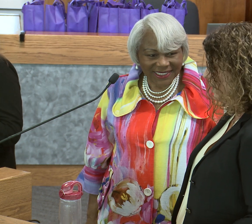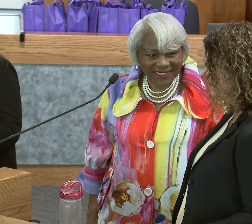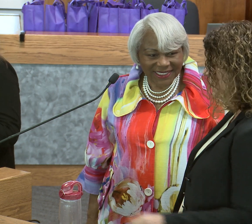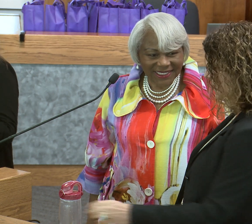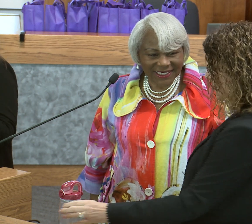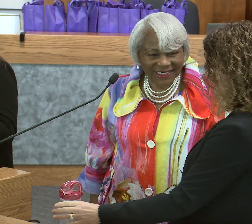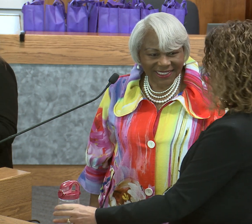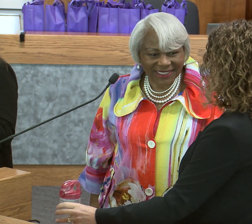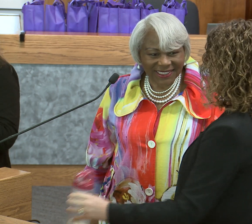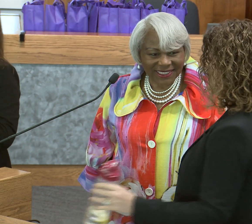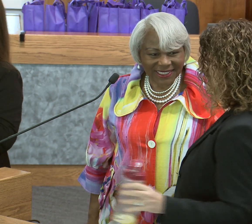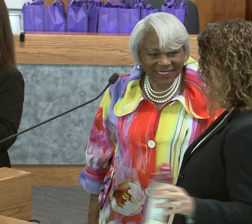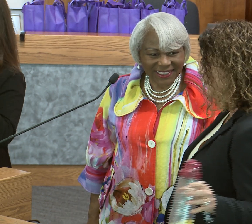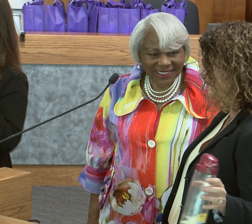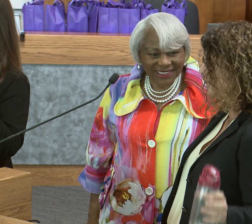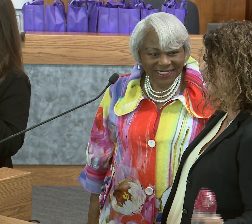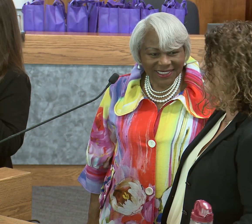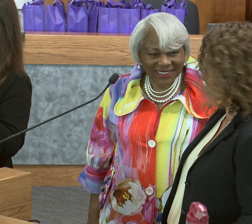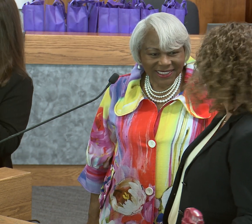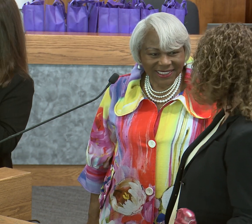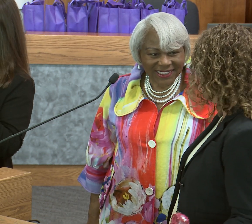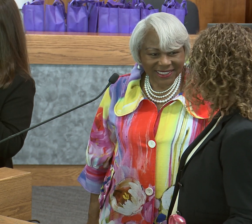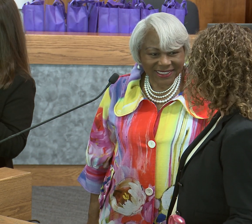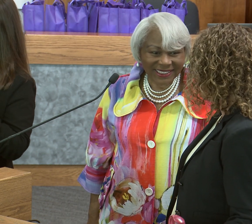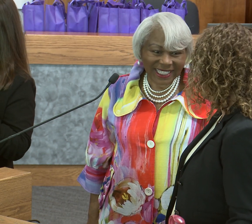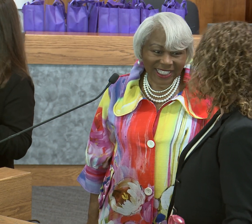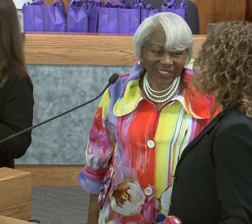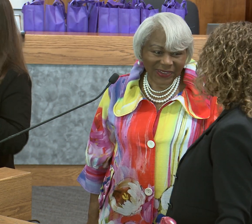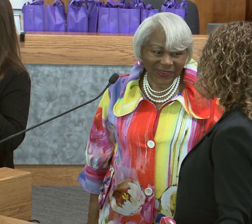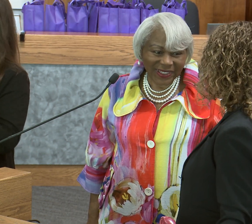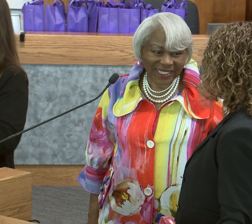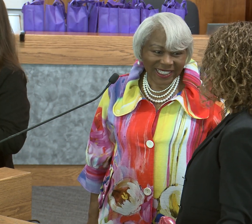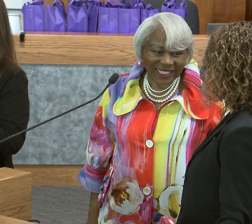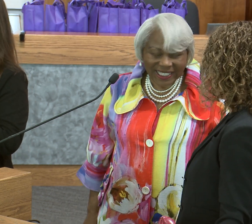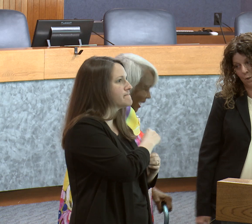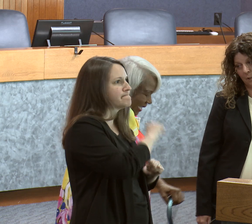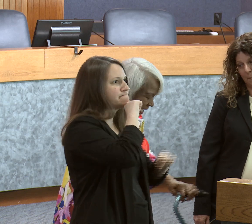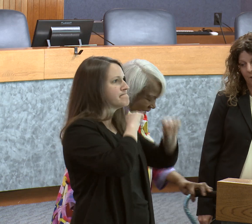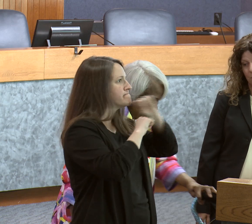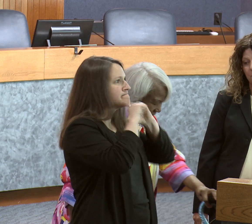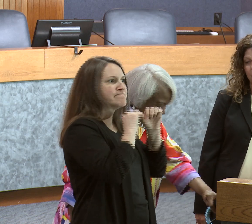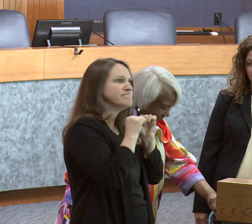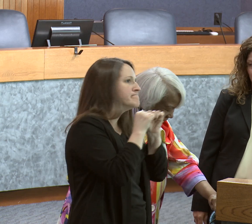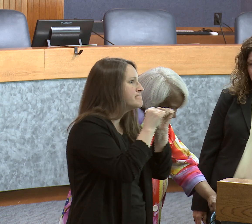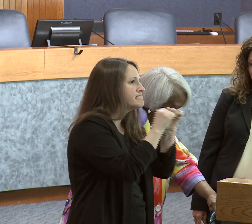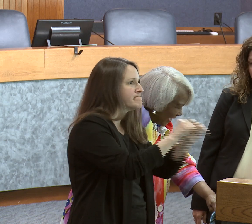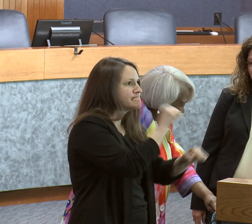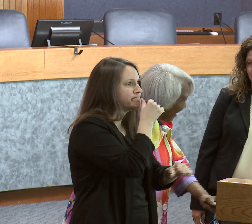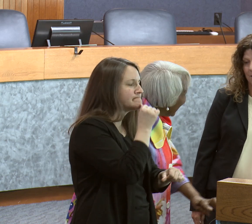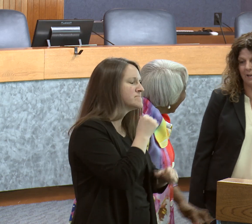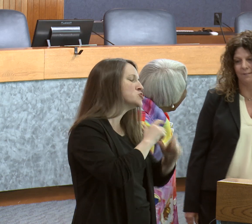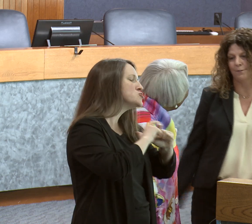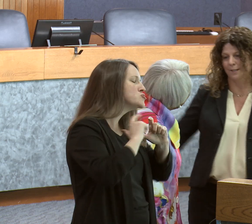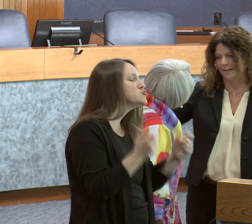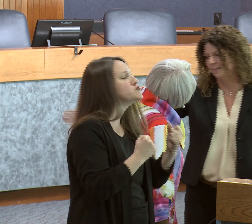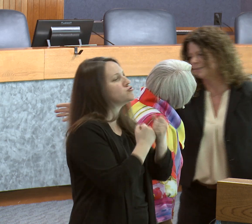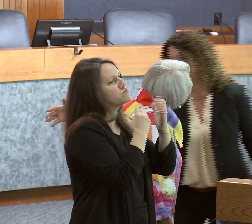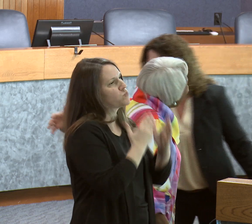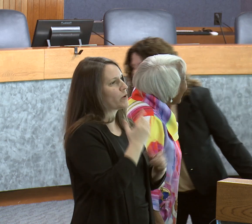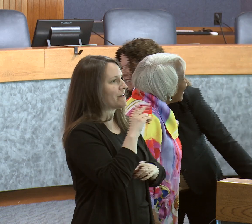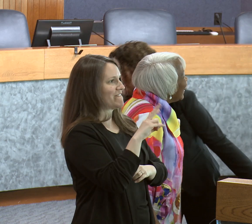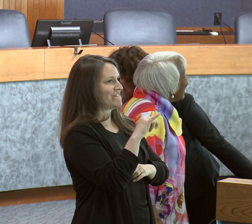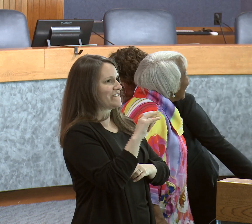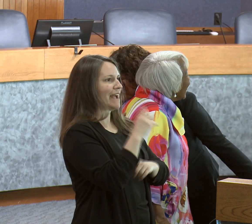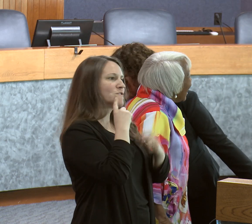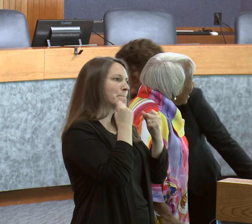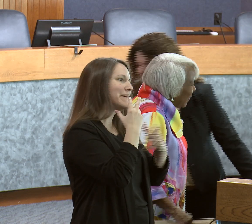is that once she decides she believes in something, she's unstoppable. And so for that, thank you. She's been a huge supporter of Vine for years.